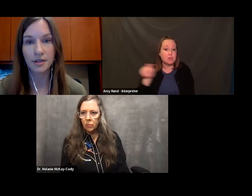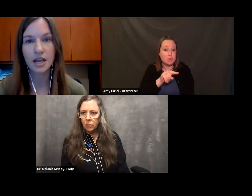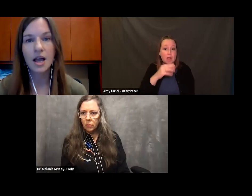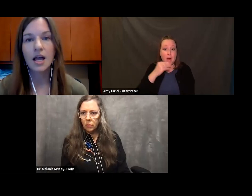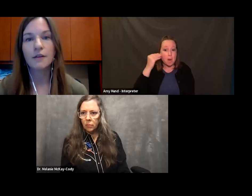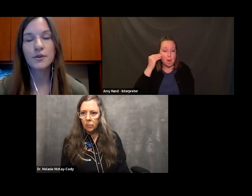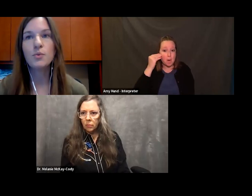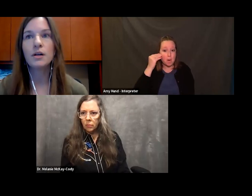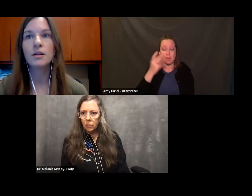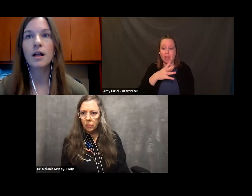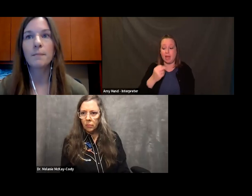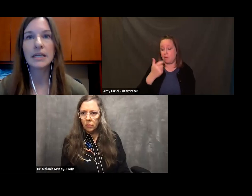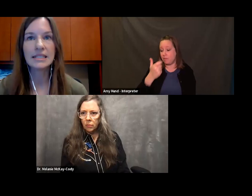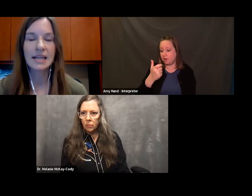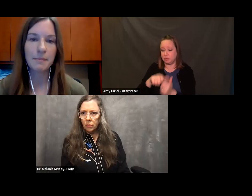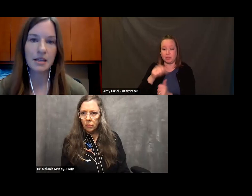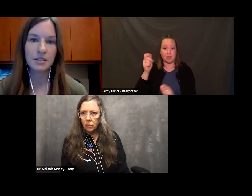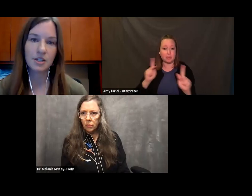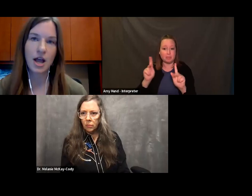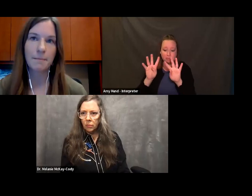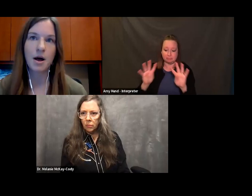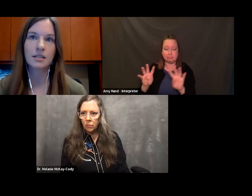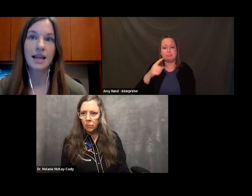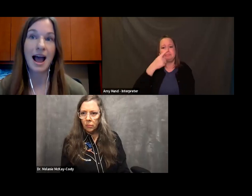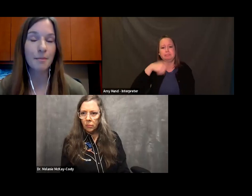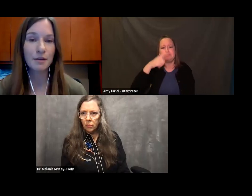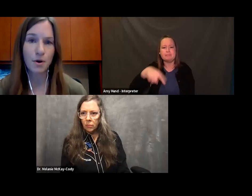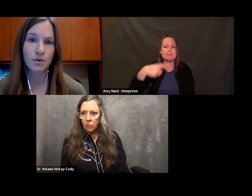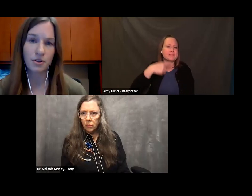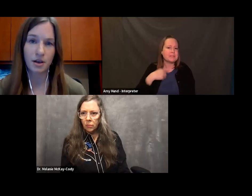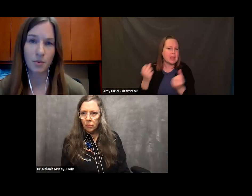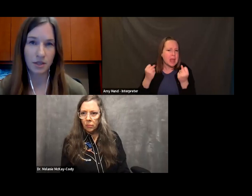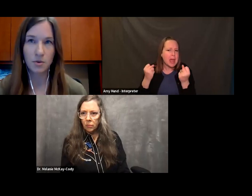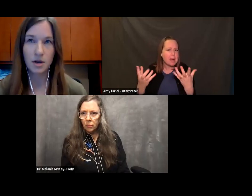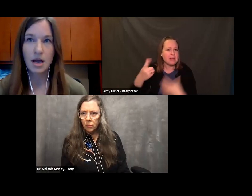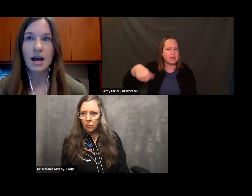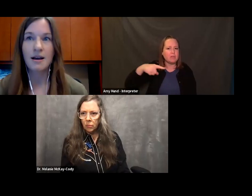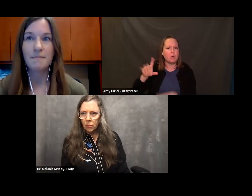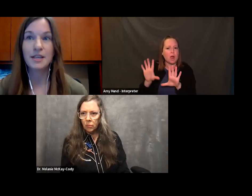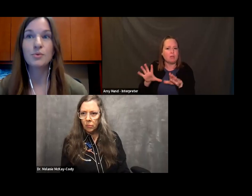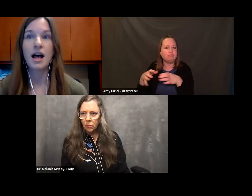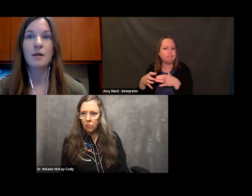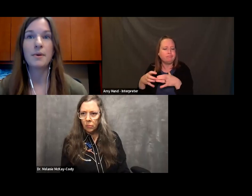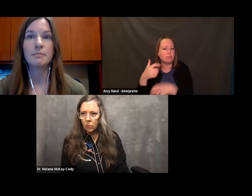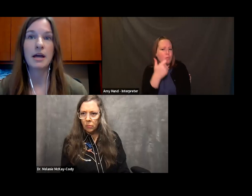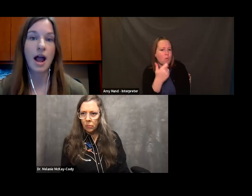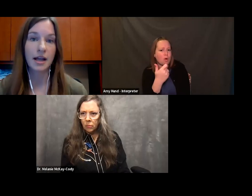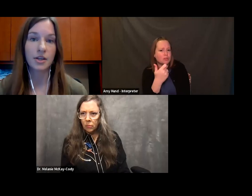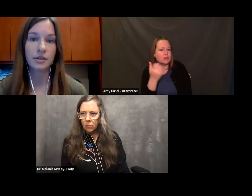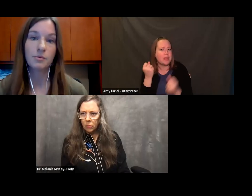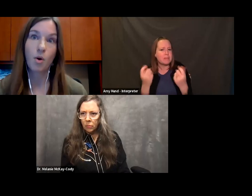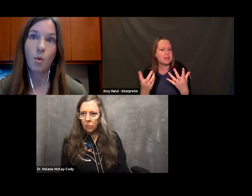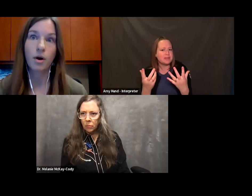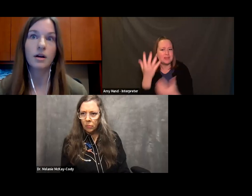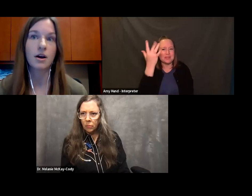with others, if you will please type into the chat box how many folks are there with you. This will help us better